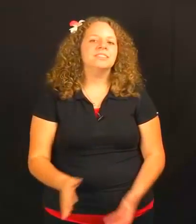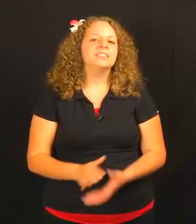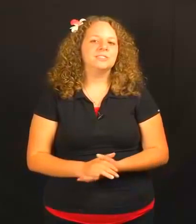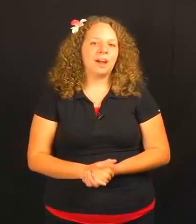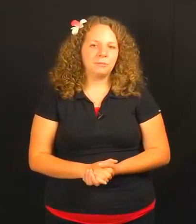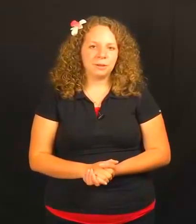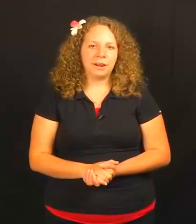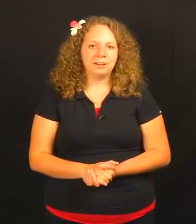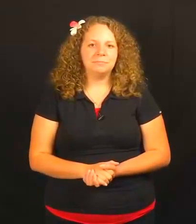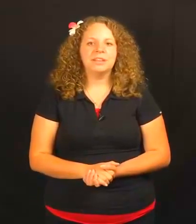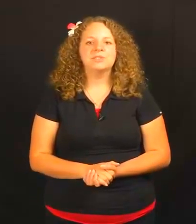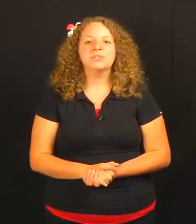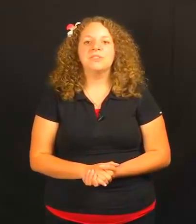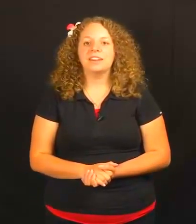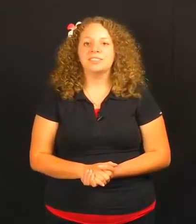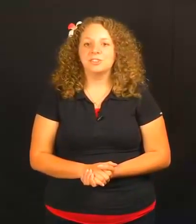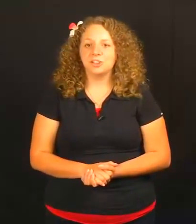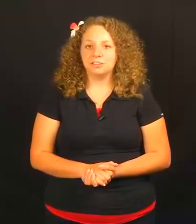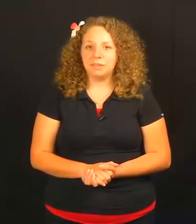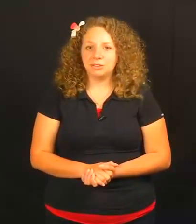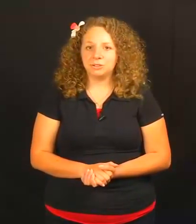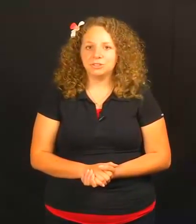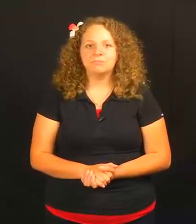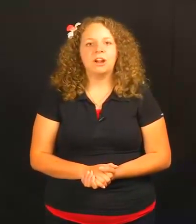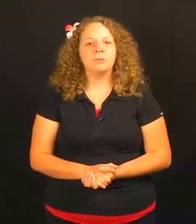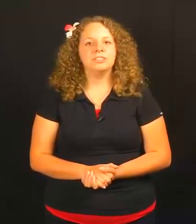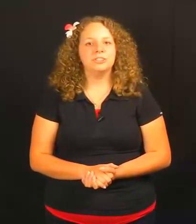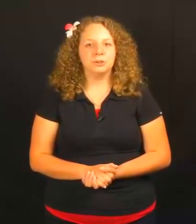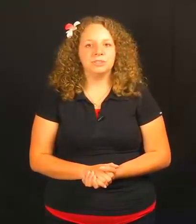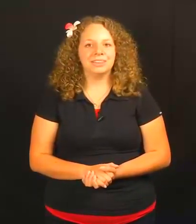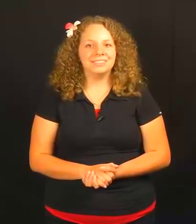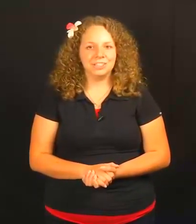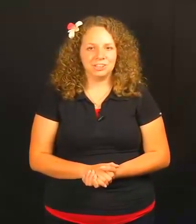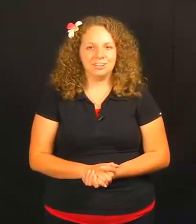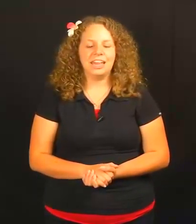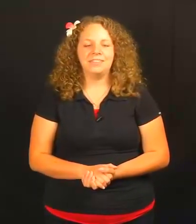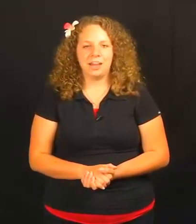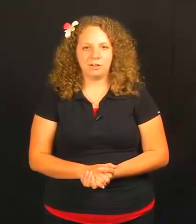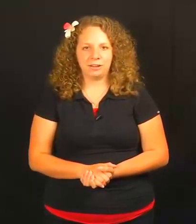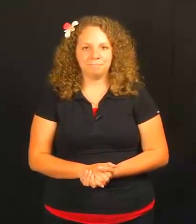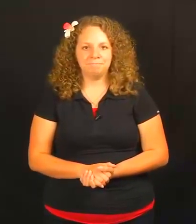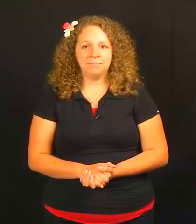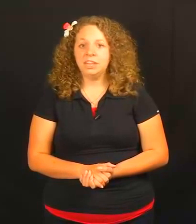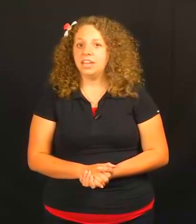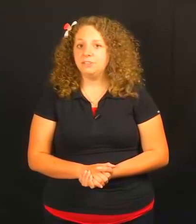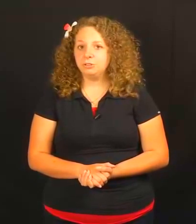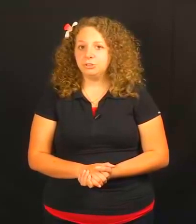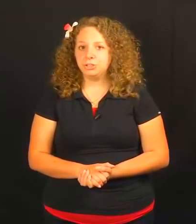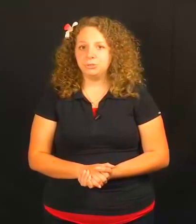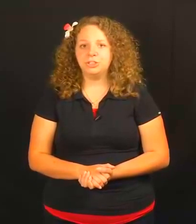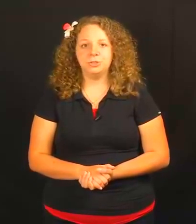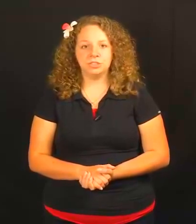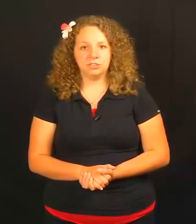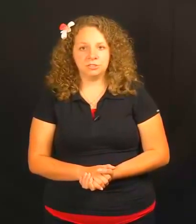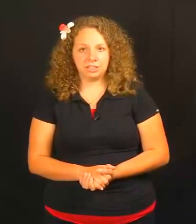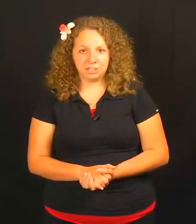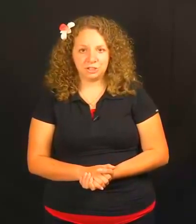This is not required because of the fact that the non-manuals are what denotes the condition and the outcome. If you do choose to use a conditional